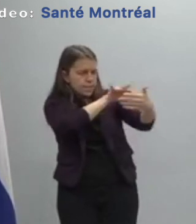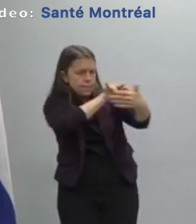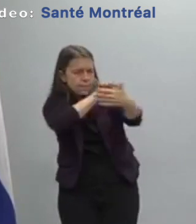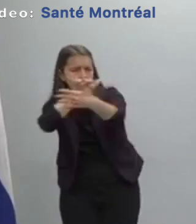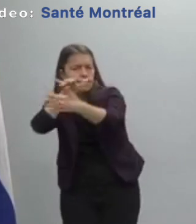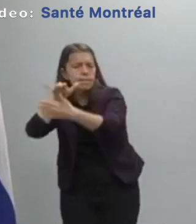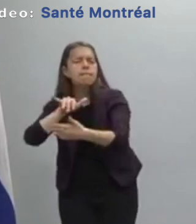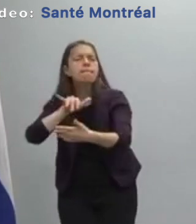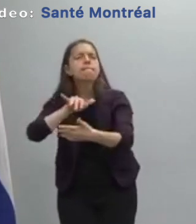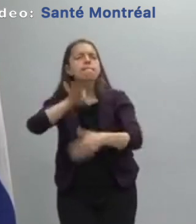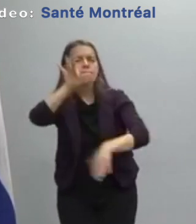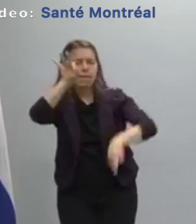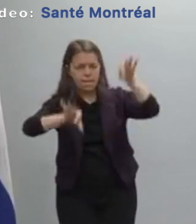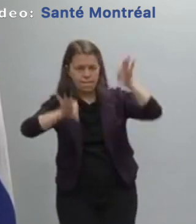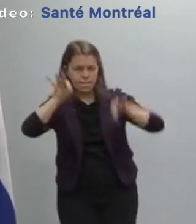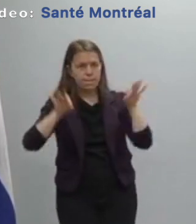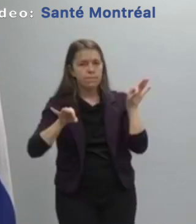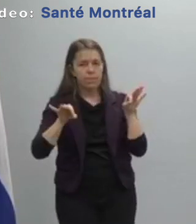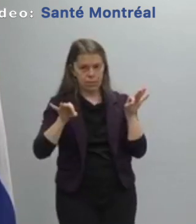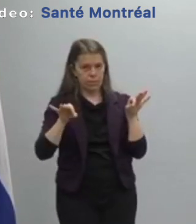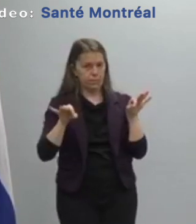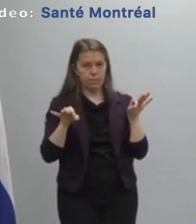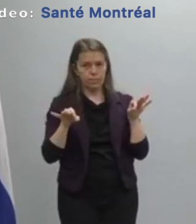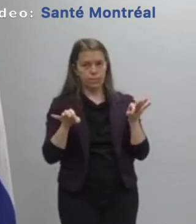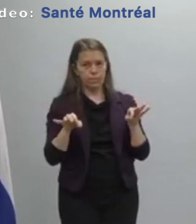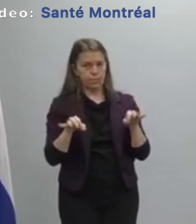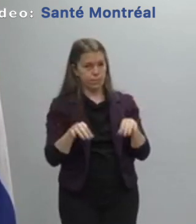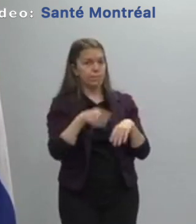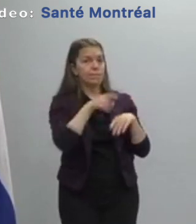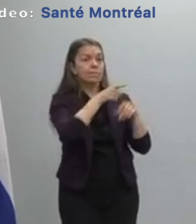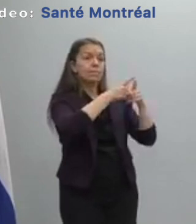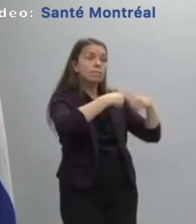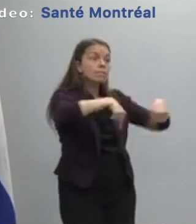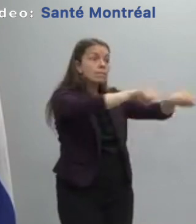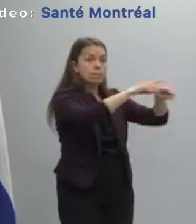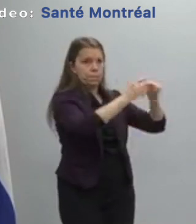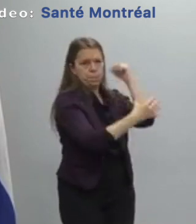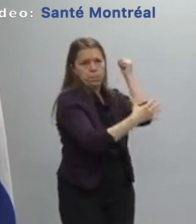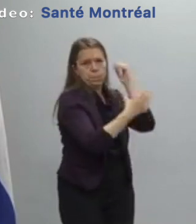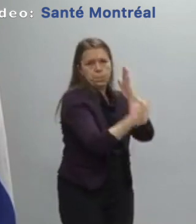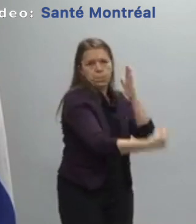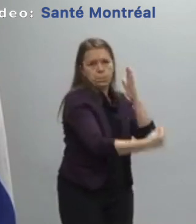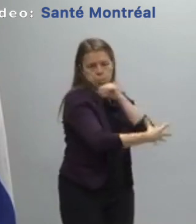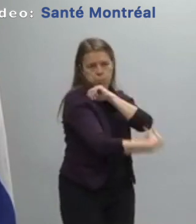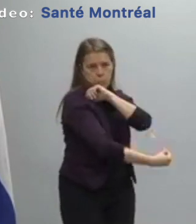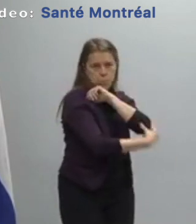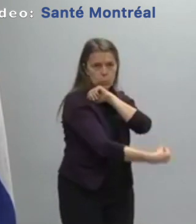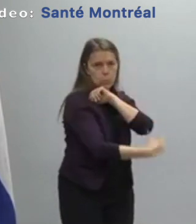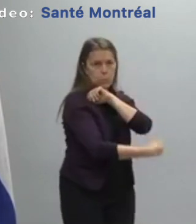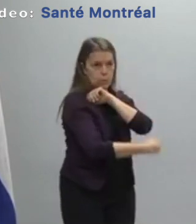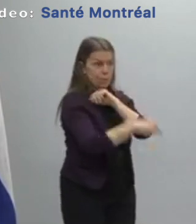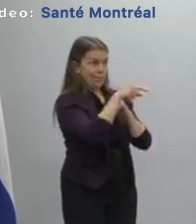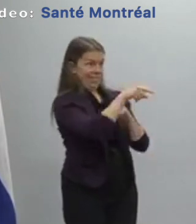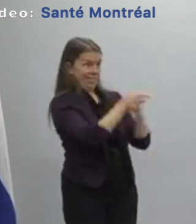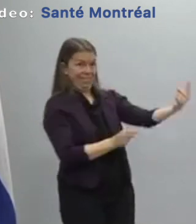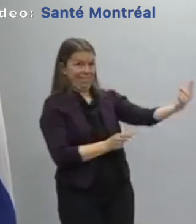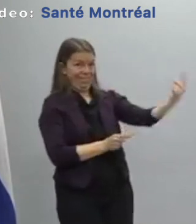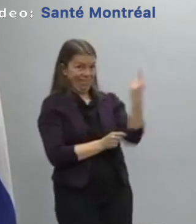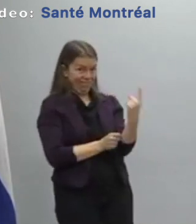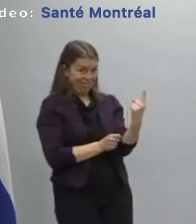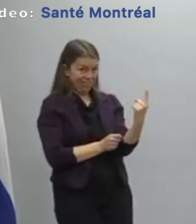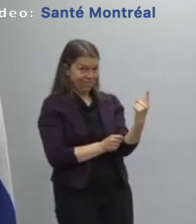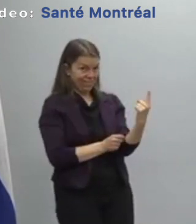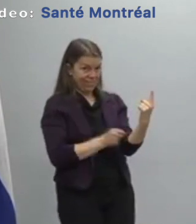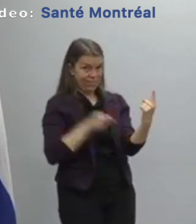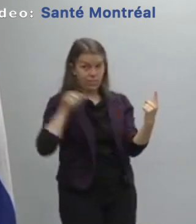are defavorized or poor we have 2.5 times more people with COVID